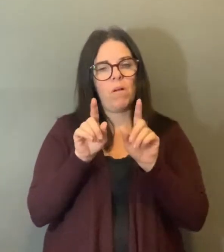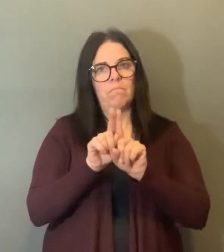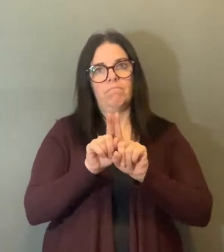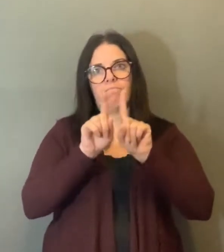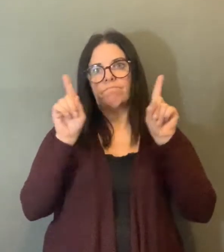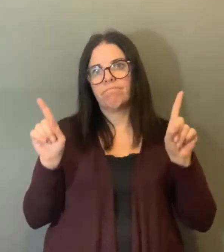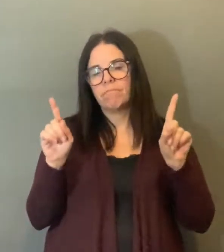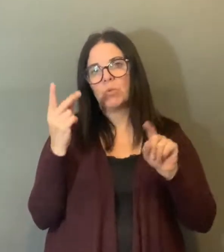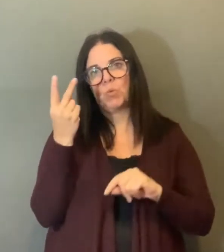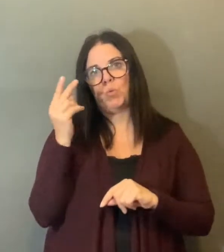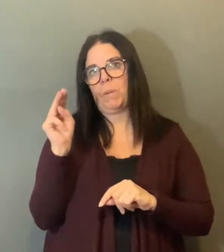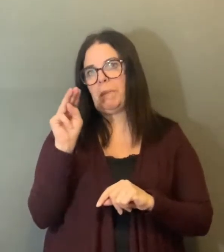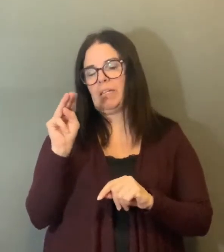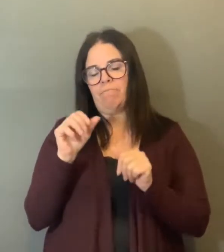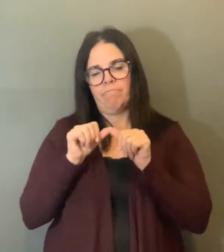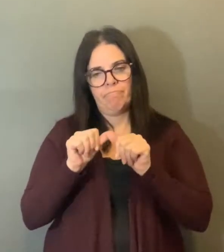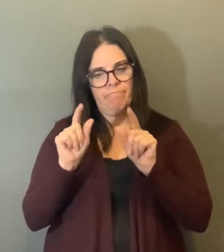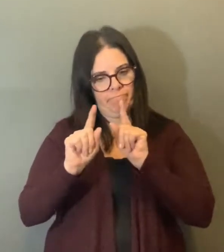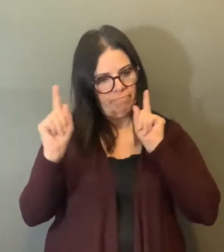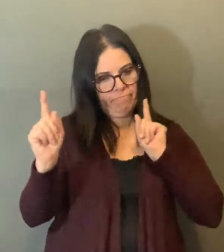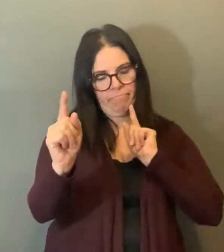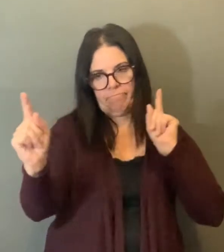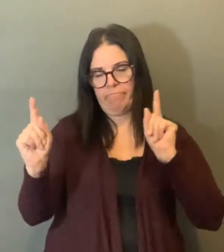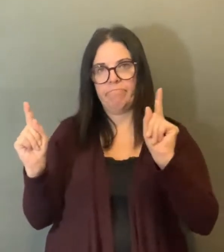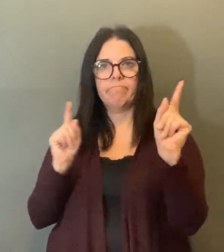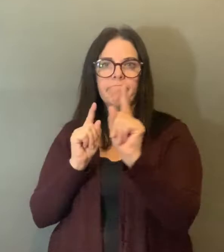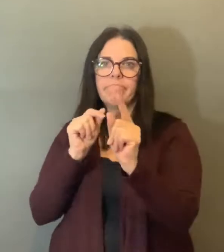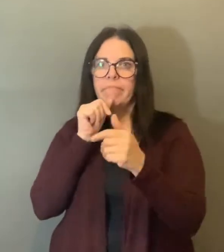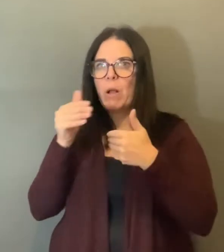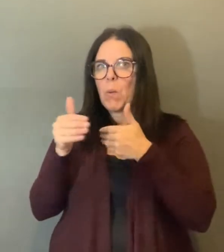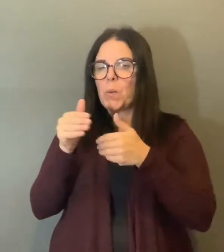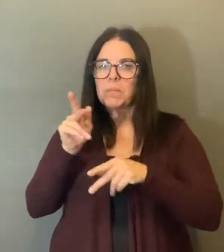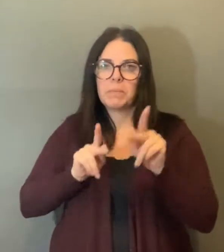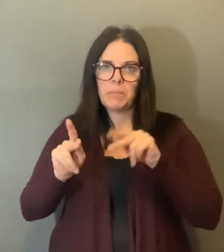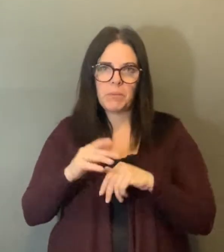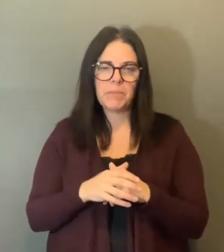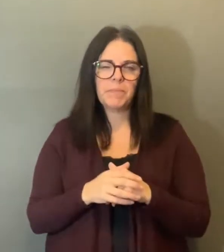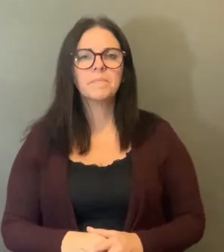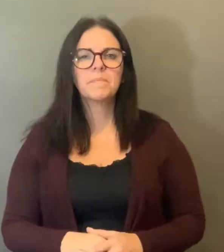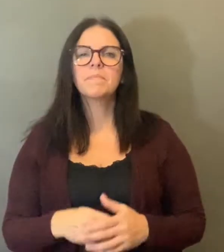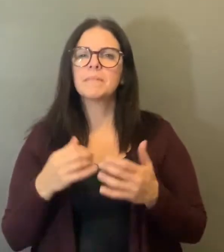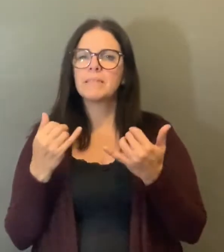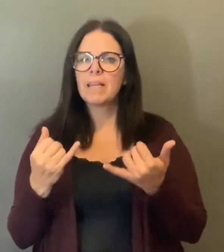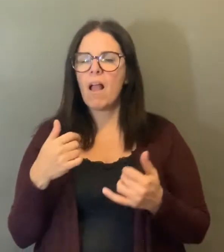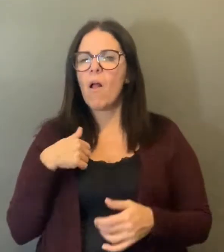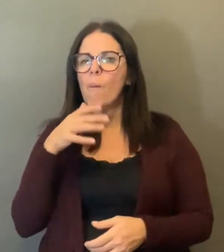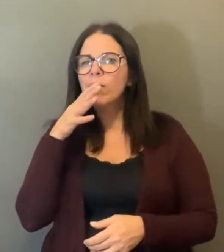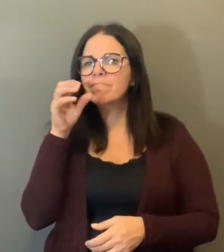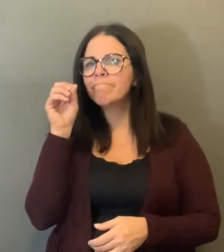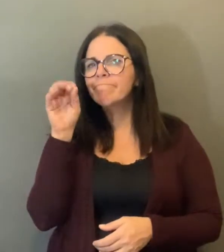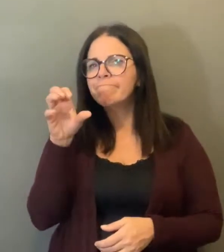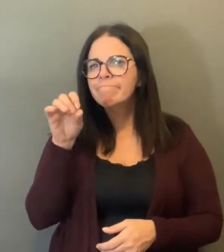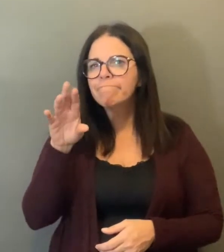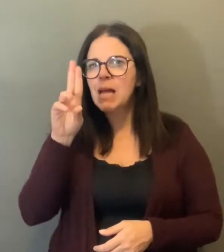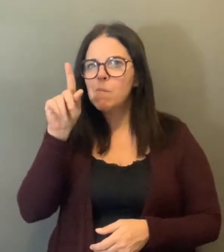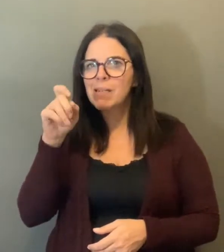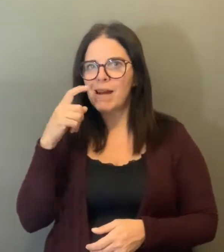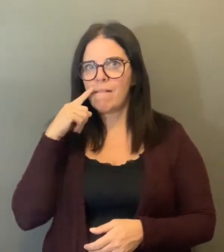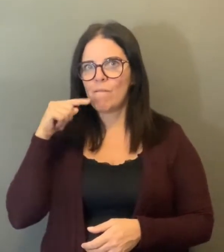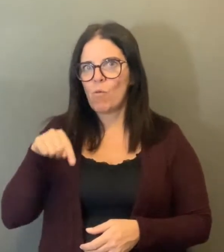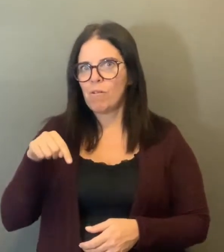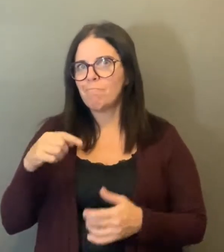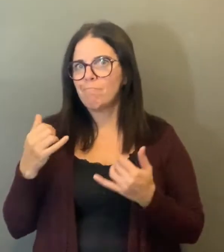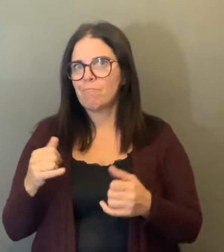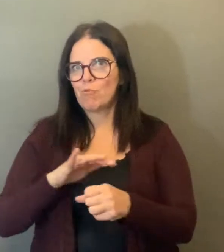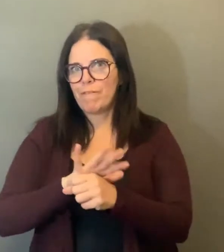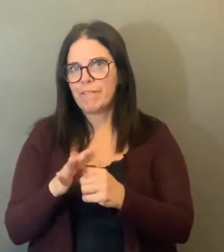I will now share the most current case counts for our area. There are twenty five thousand six hundred and